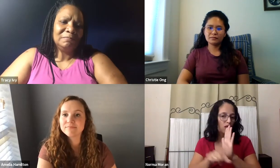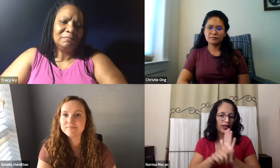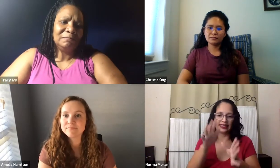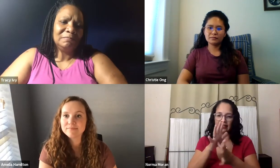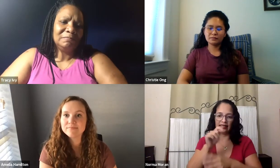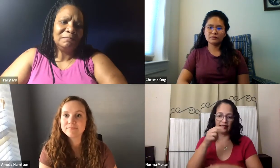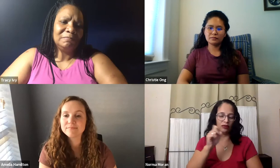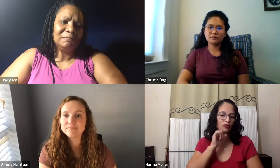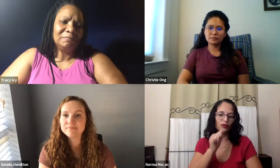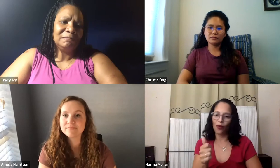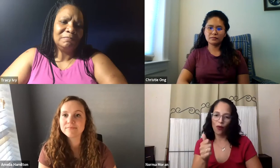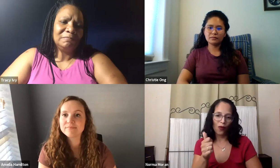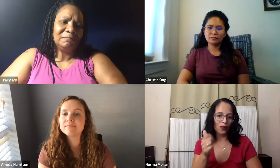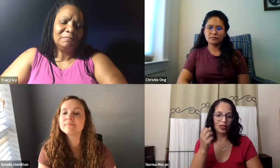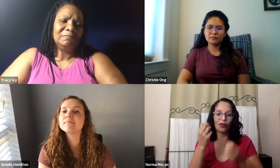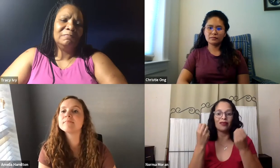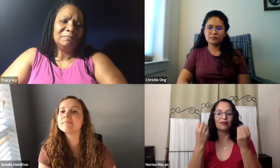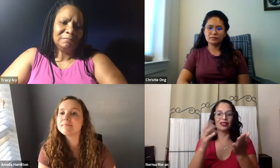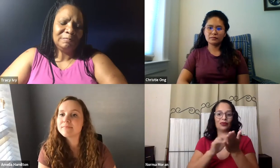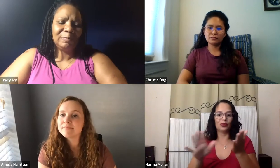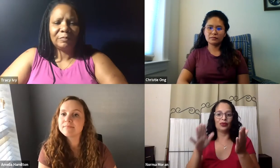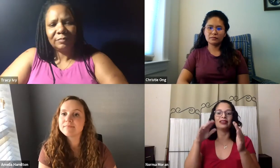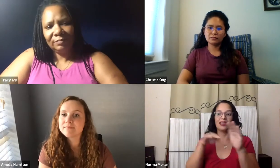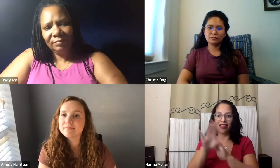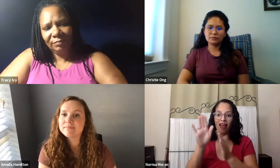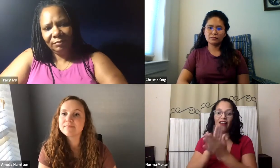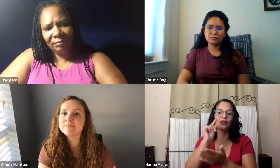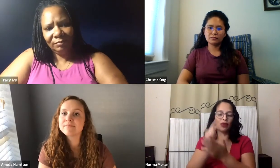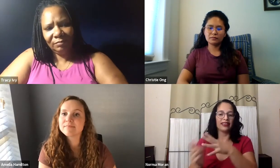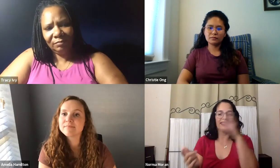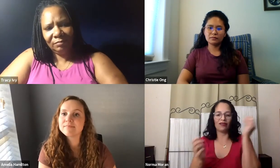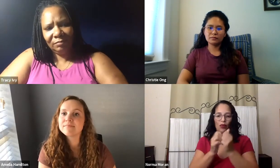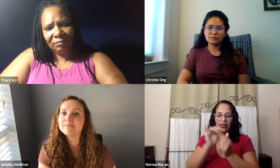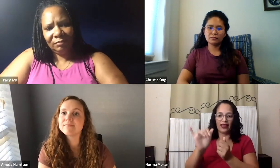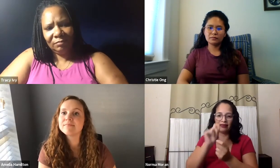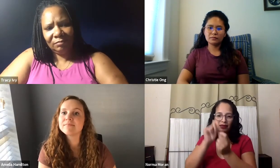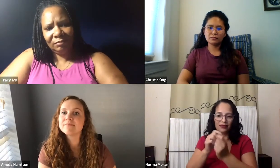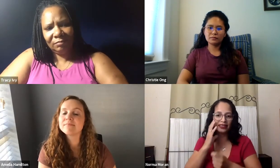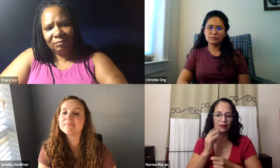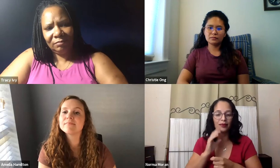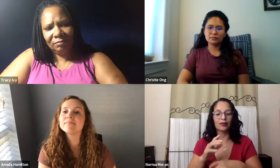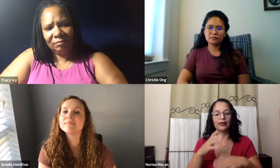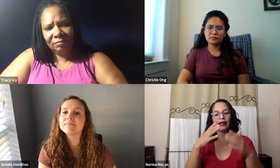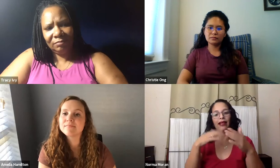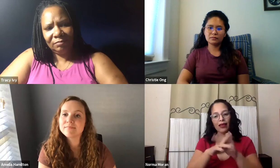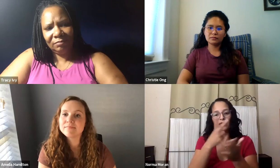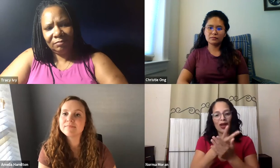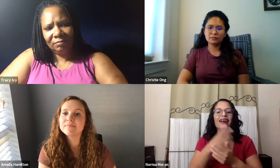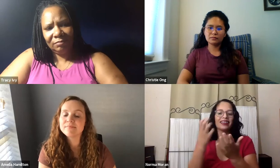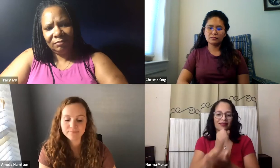Most of the other students did not have that because they didn't have senior projects. So coming into my master's